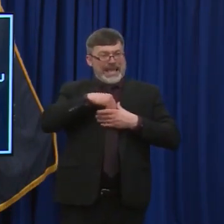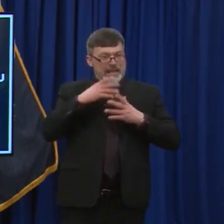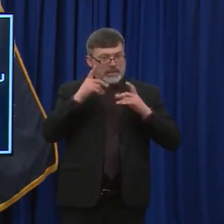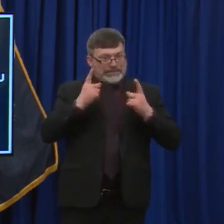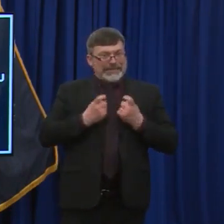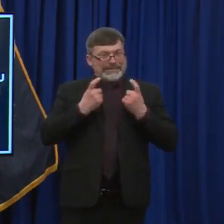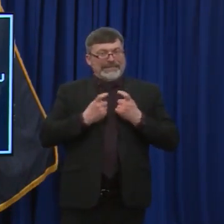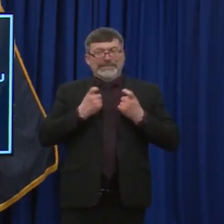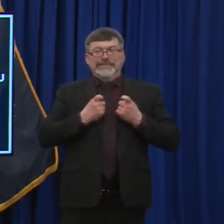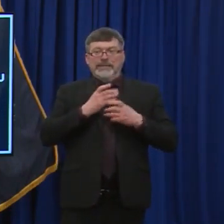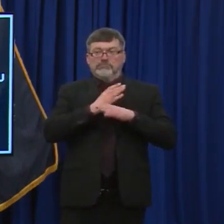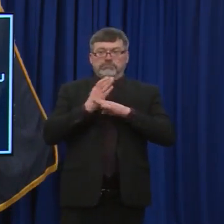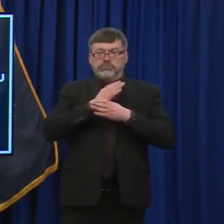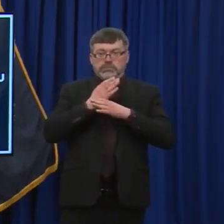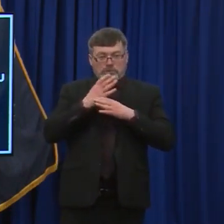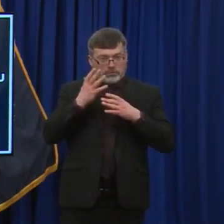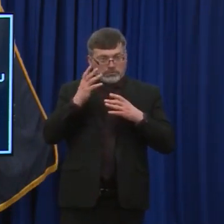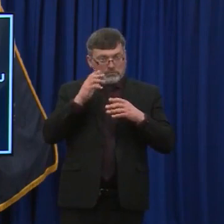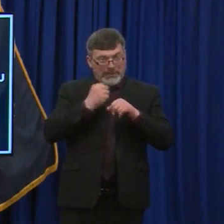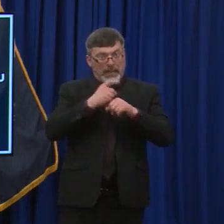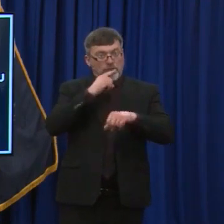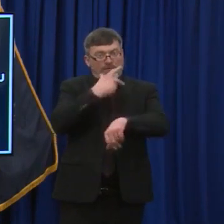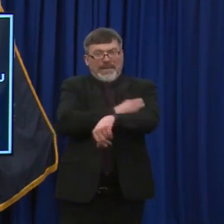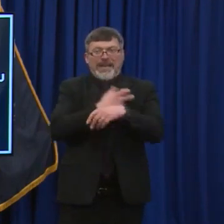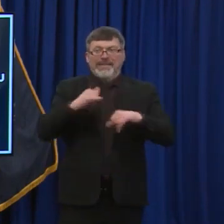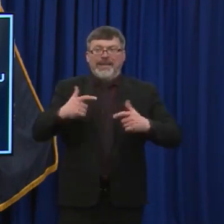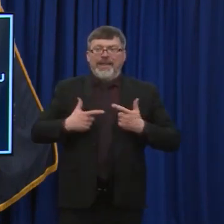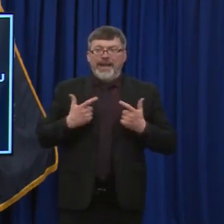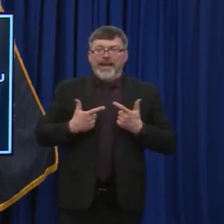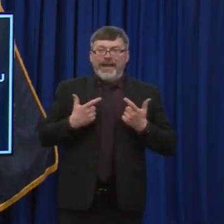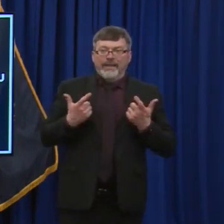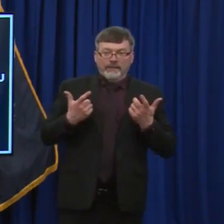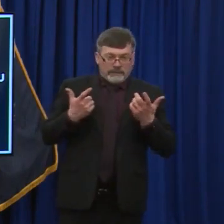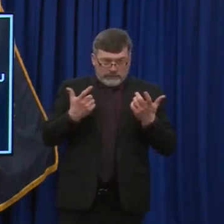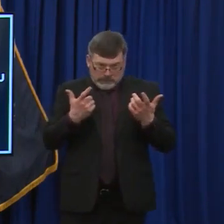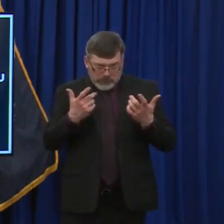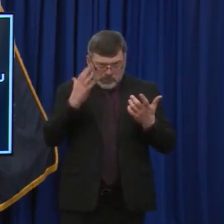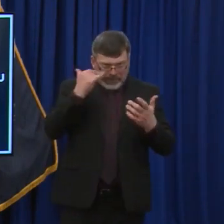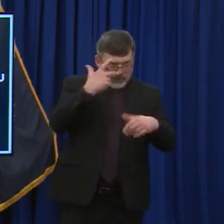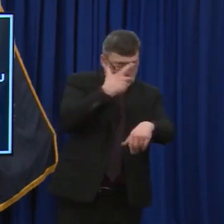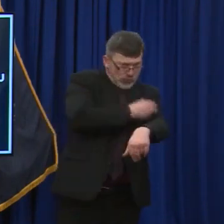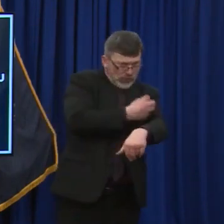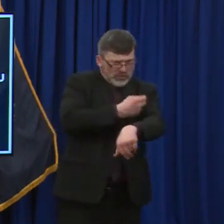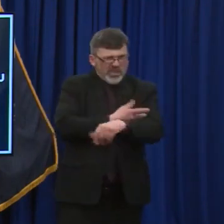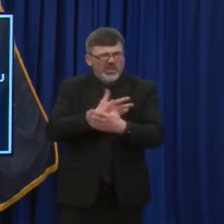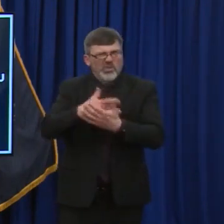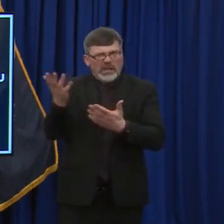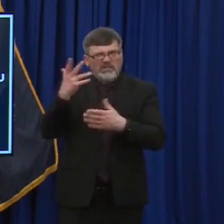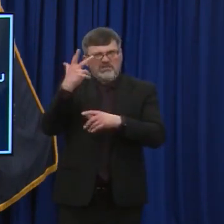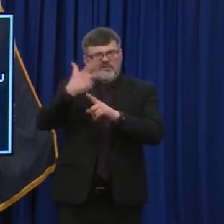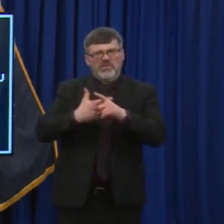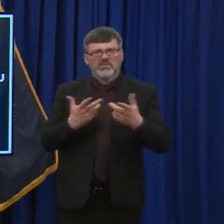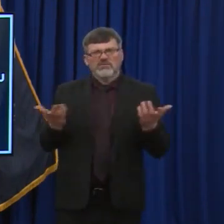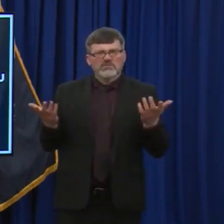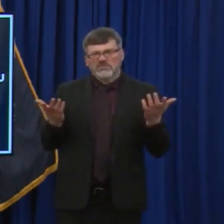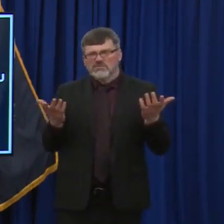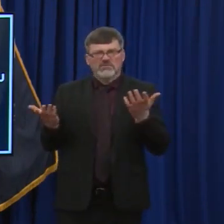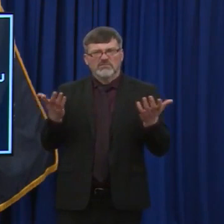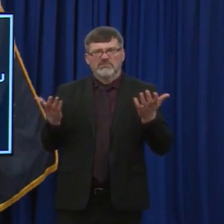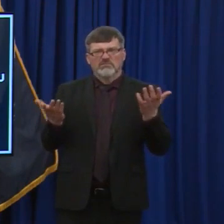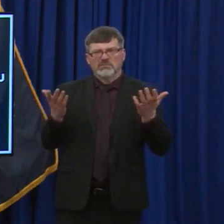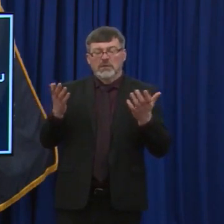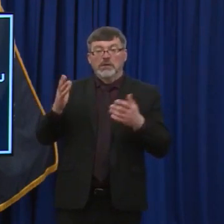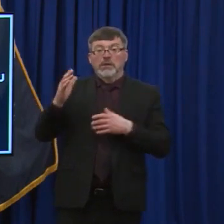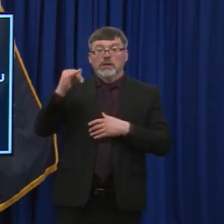are still working or will need booster shots? Um, and if there's a booster shot plan, contingency